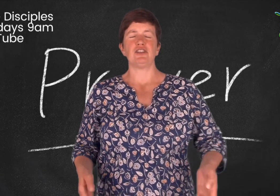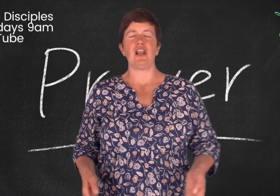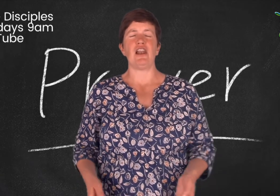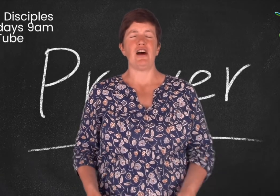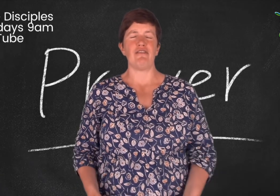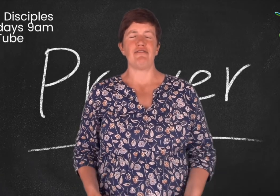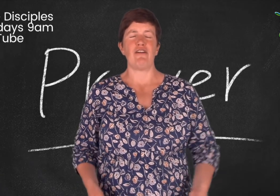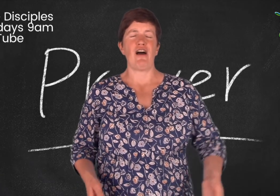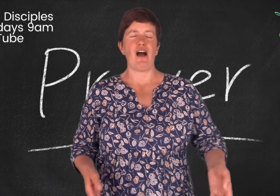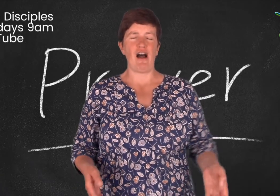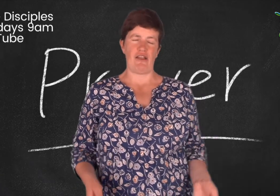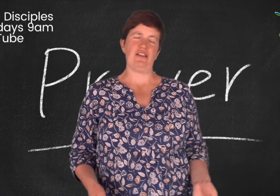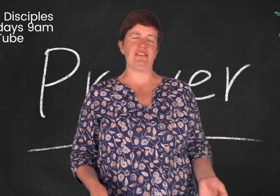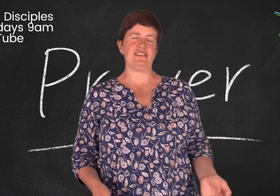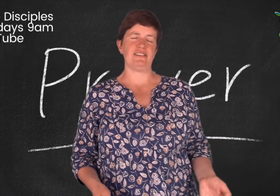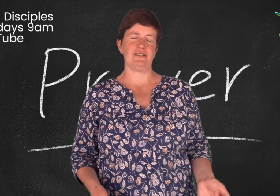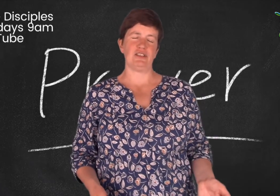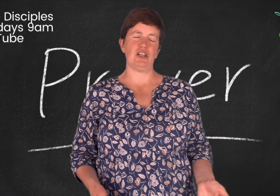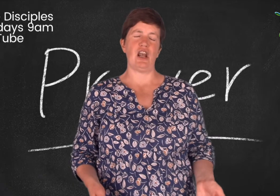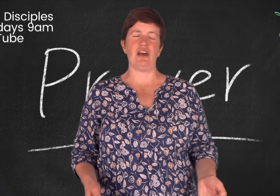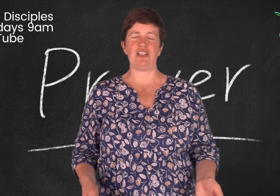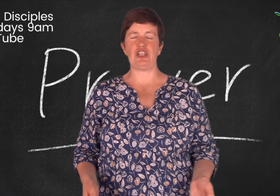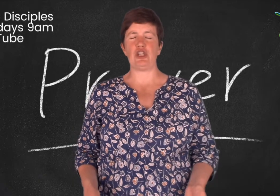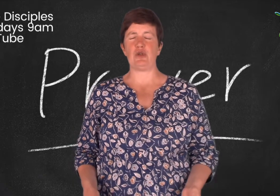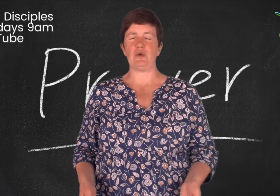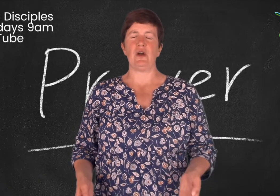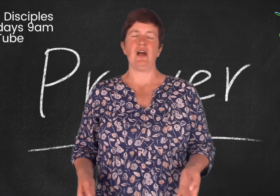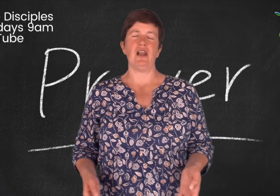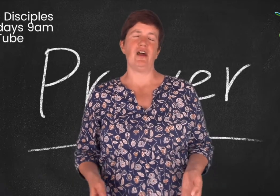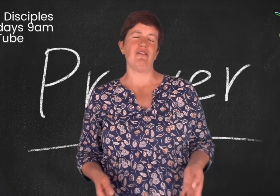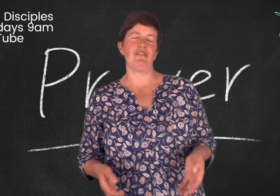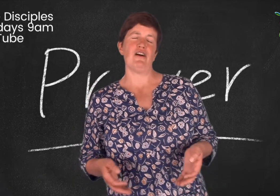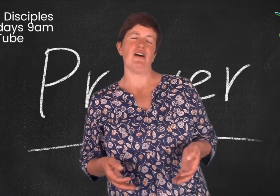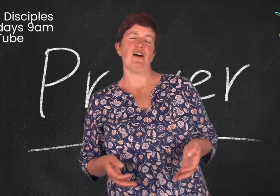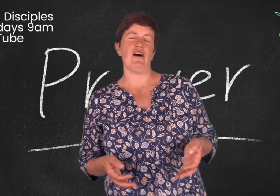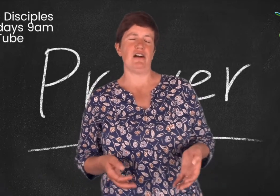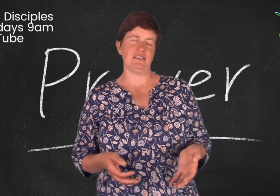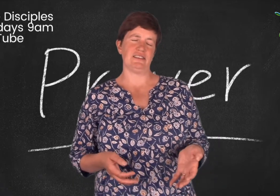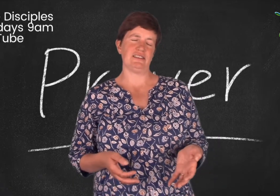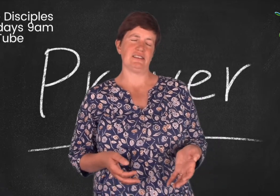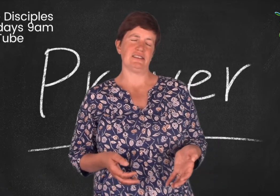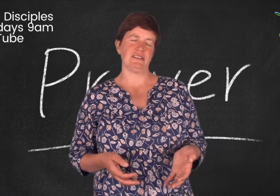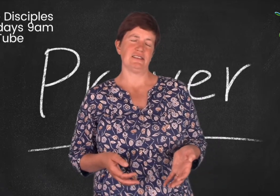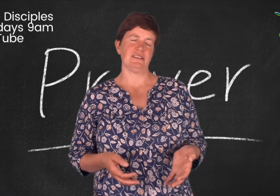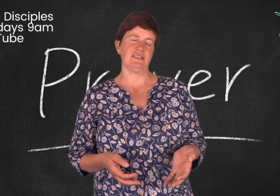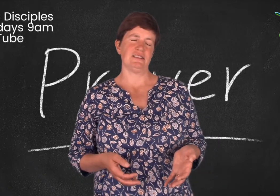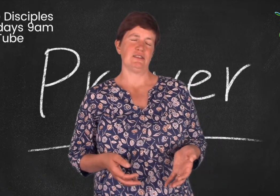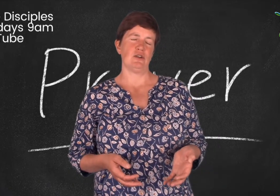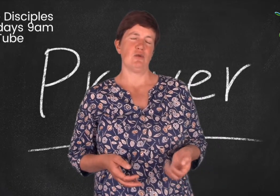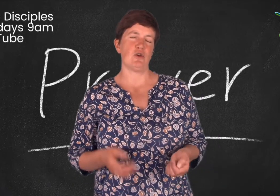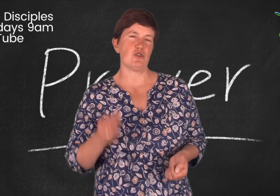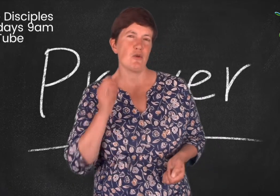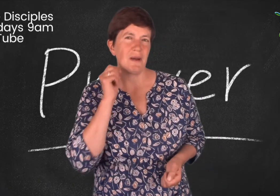love others like you love us. What's your please?